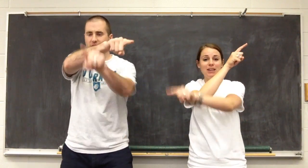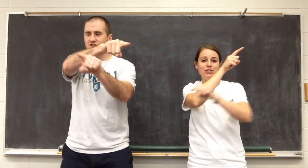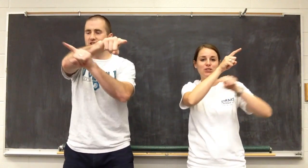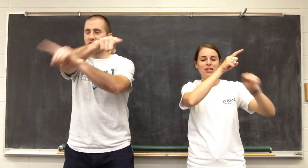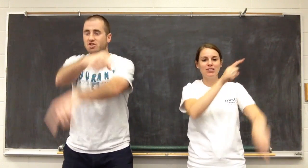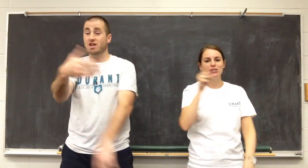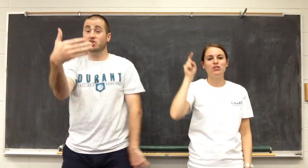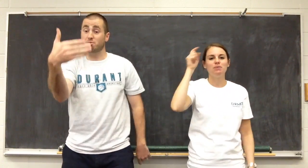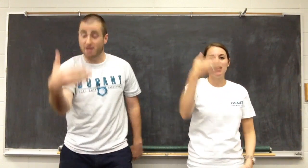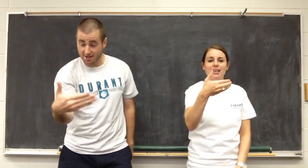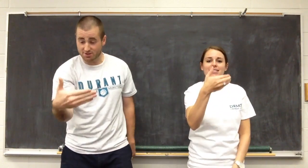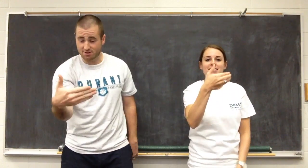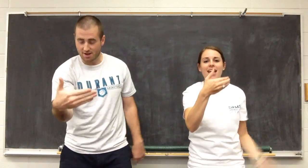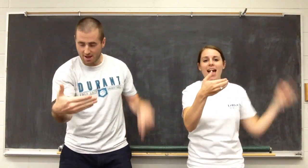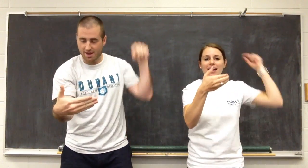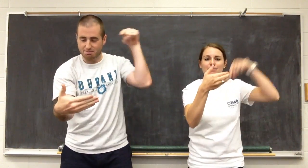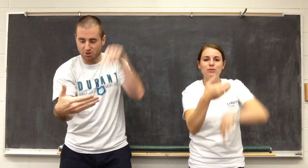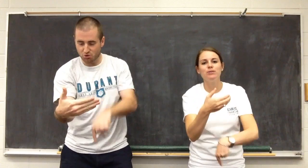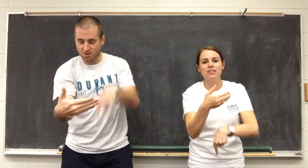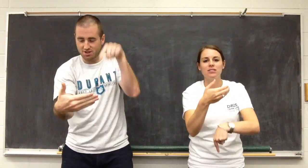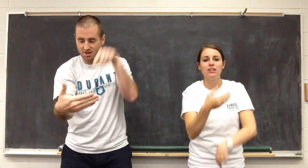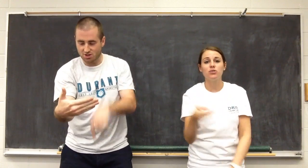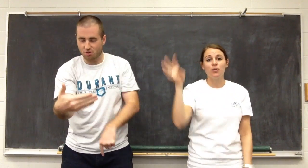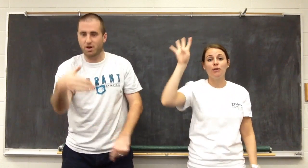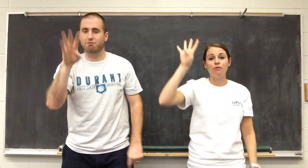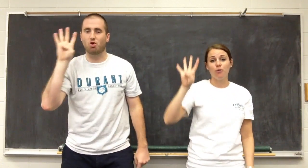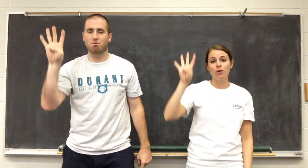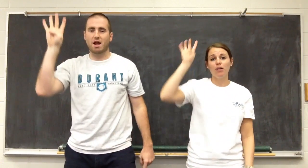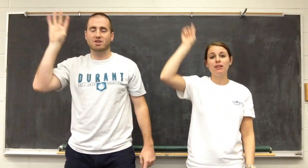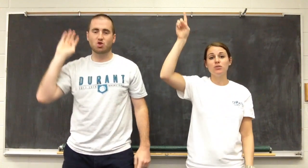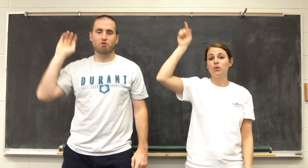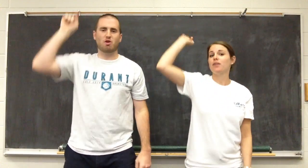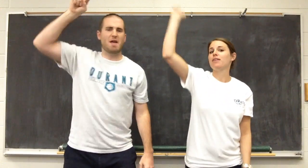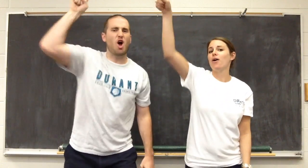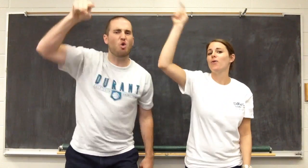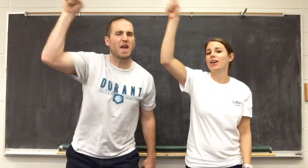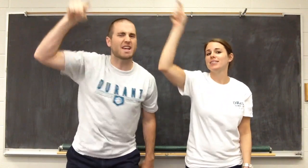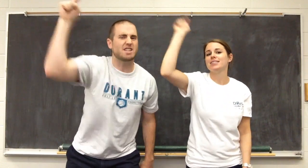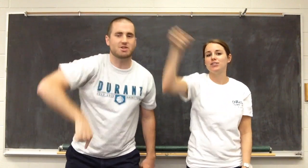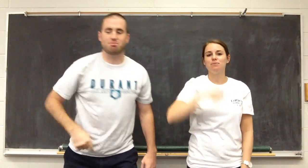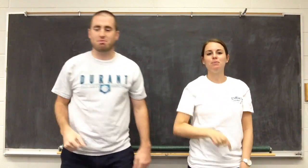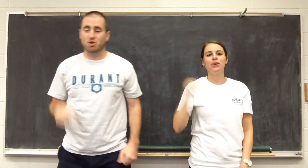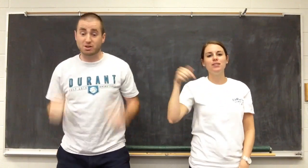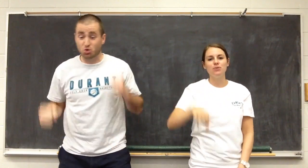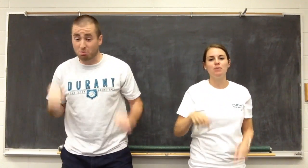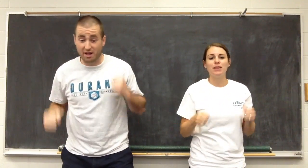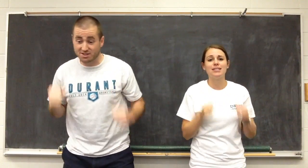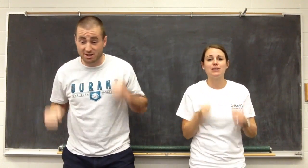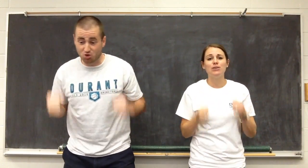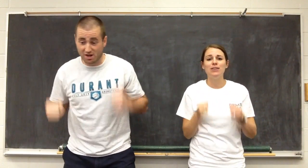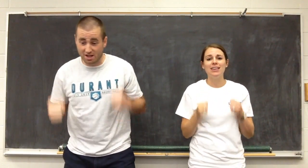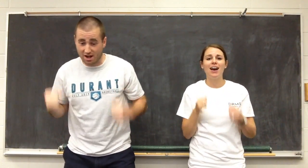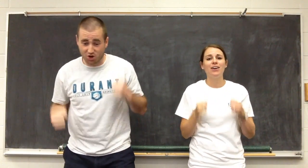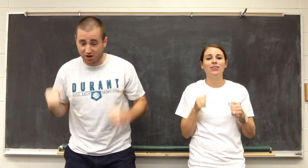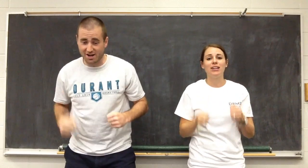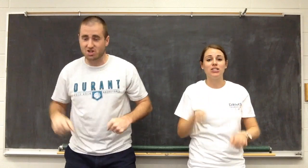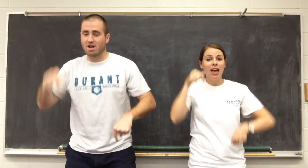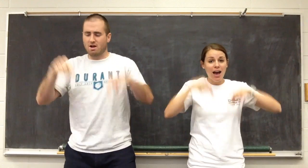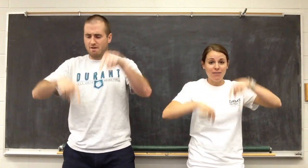nation to nation. GPS, an absolute destination, a relative four blocks north of that old gas station. People get to a place, a unique congregation of